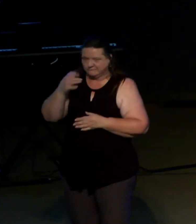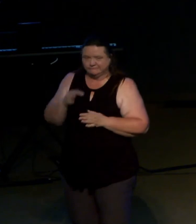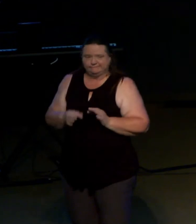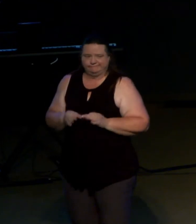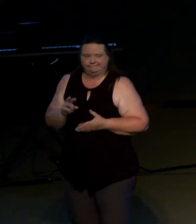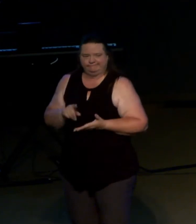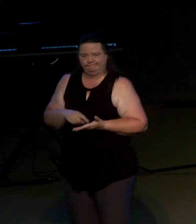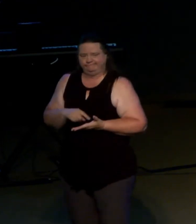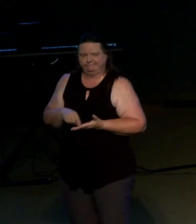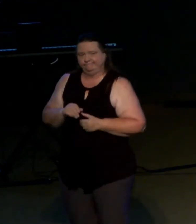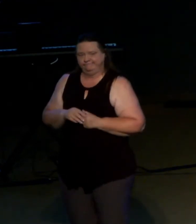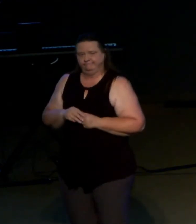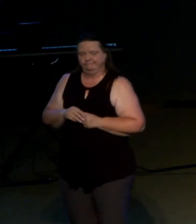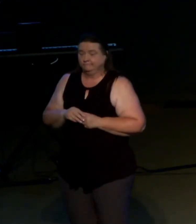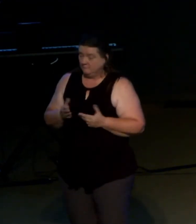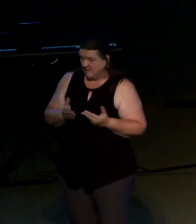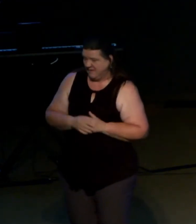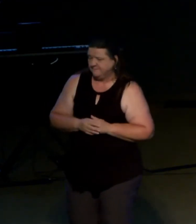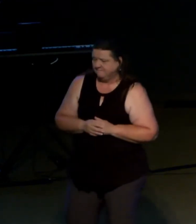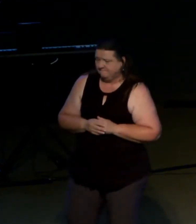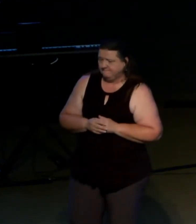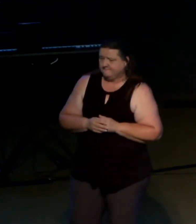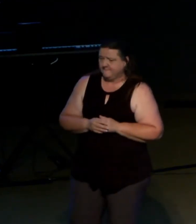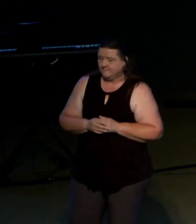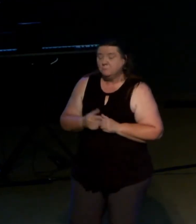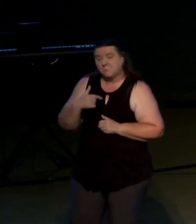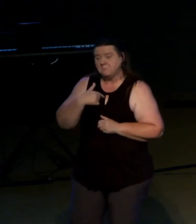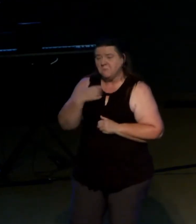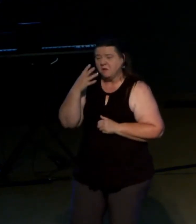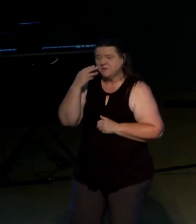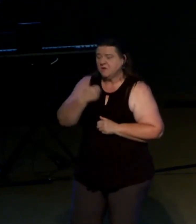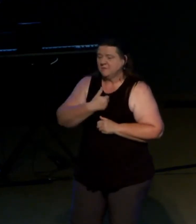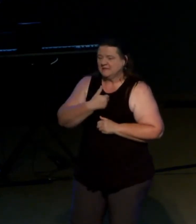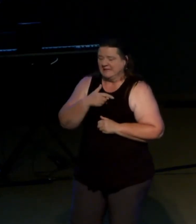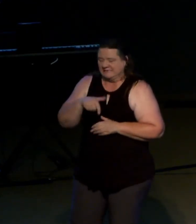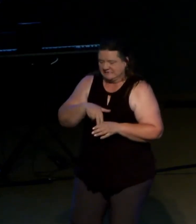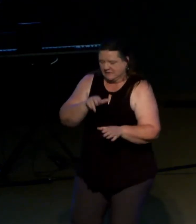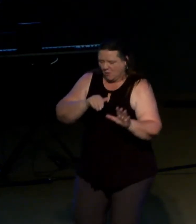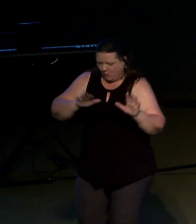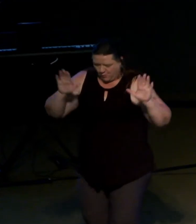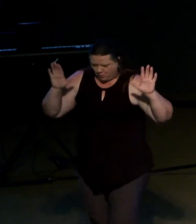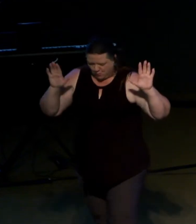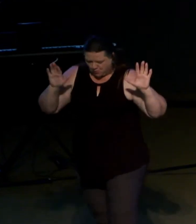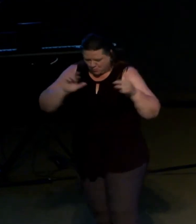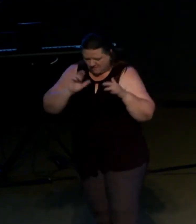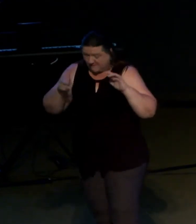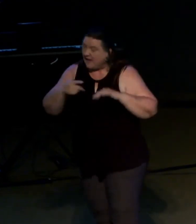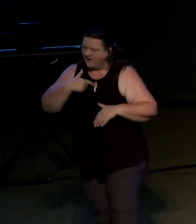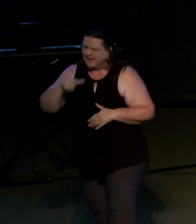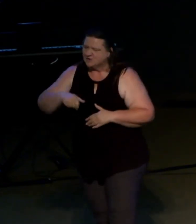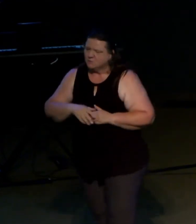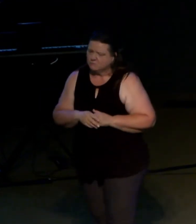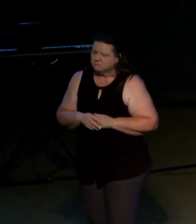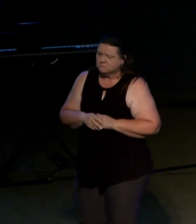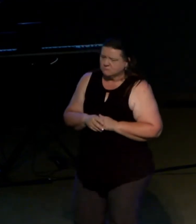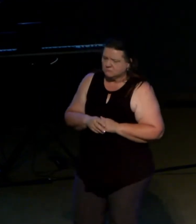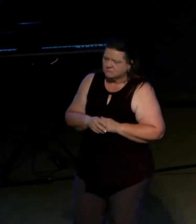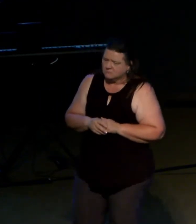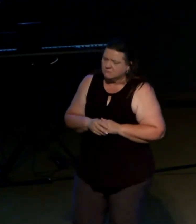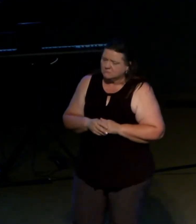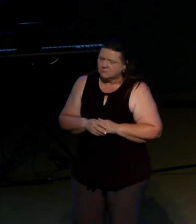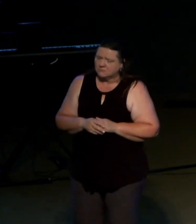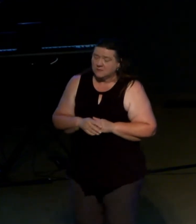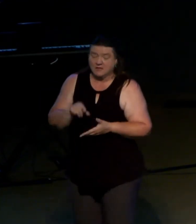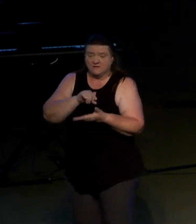than you realize and i know i have and had to step back over the years so in verse